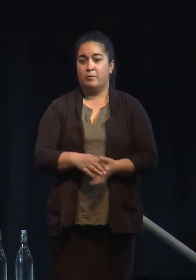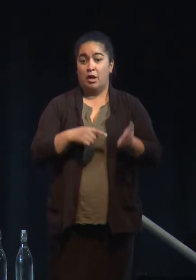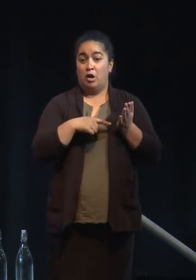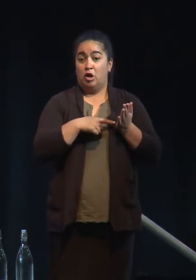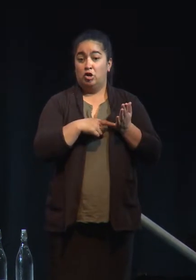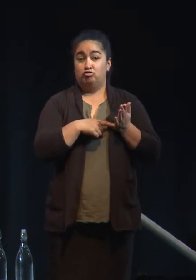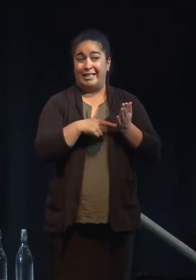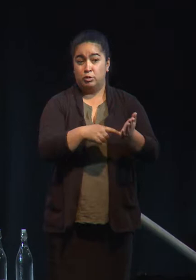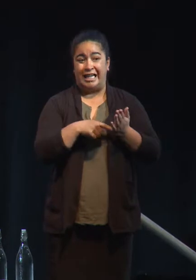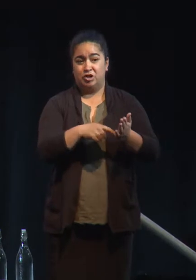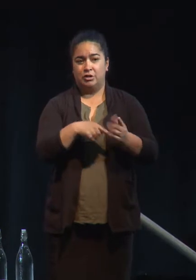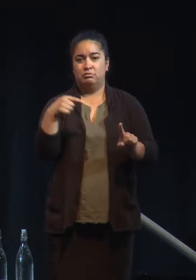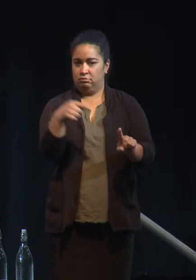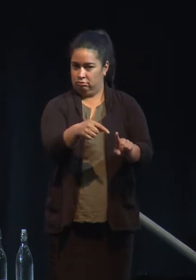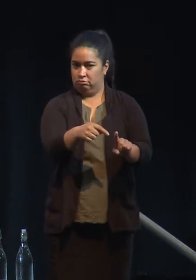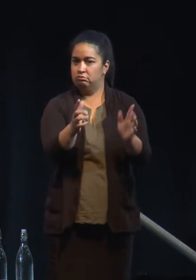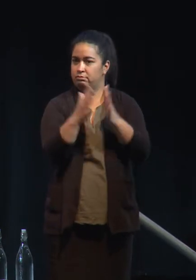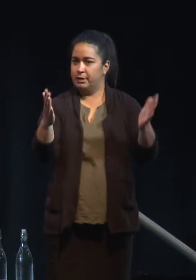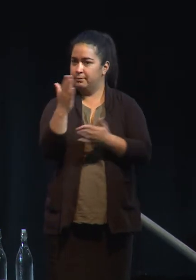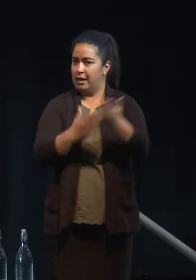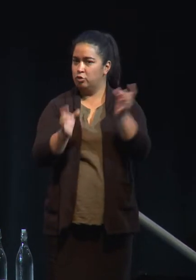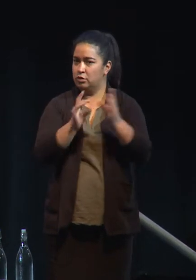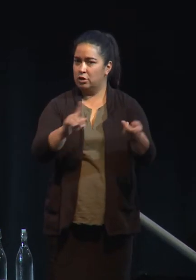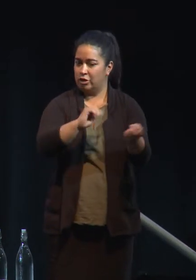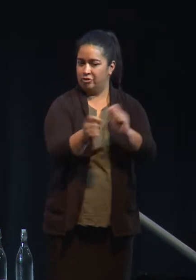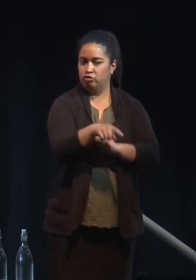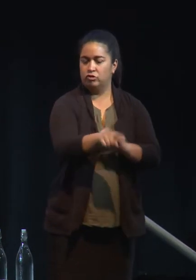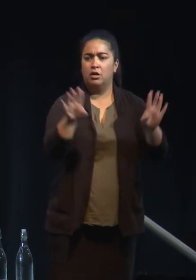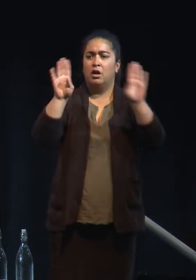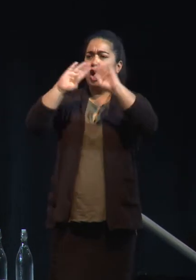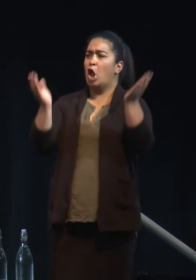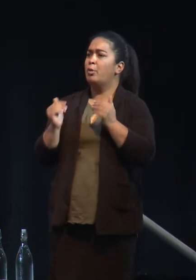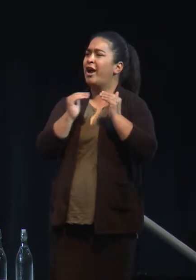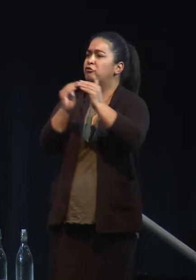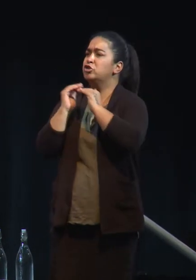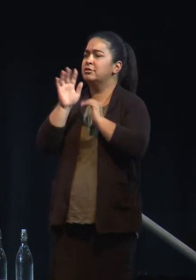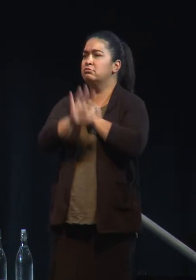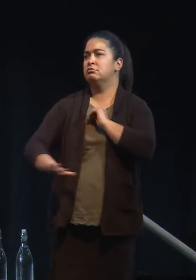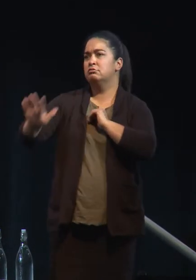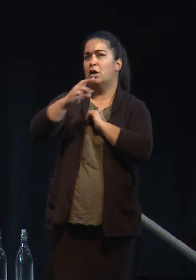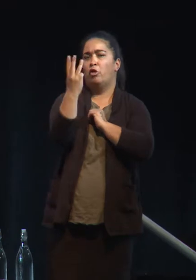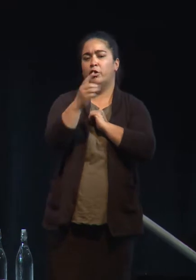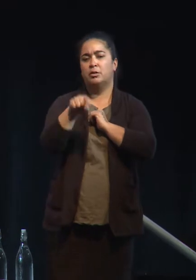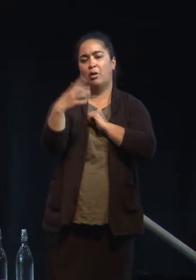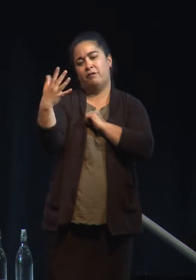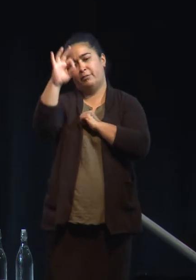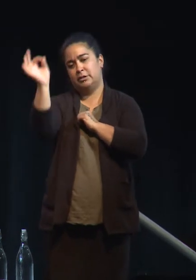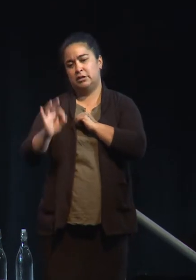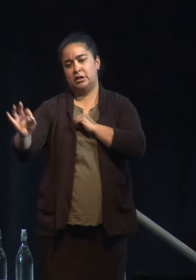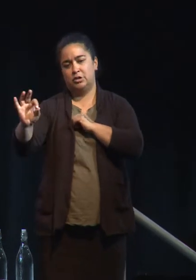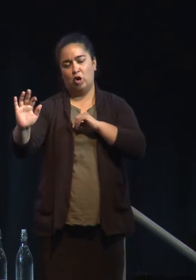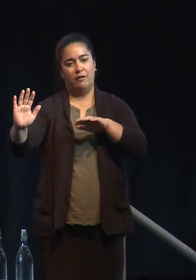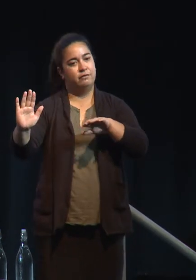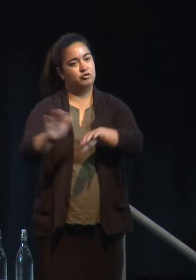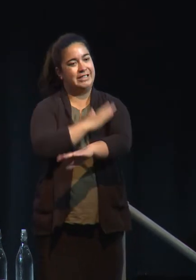for a change. The global average is about 13.5% of total greenhouse